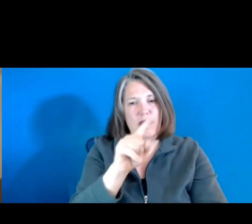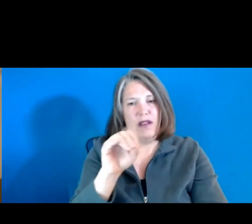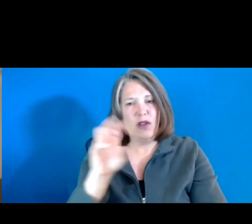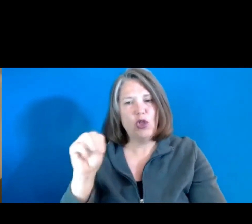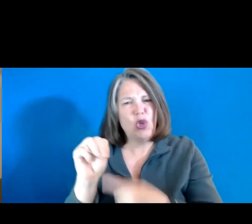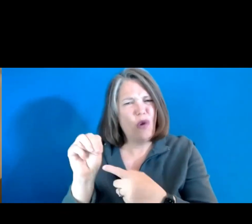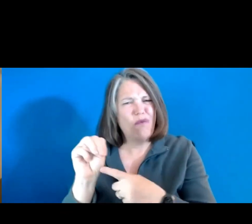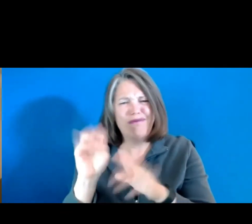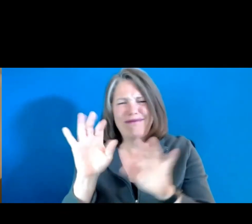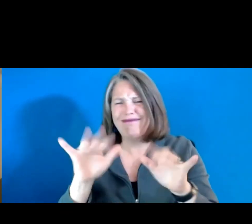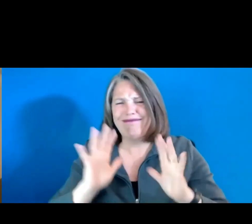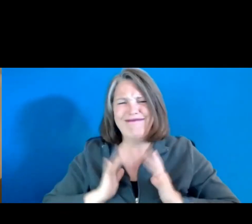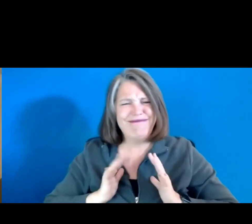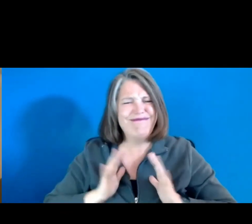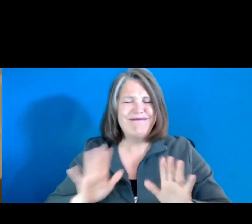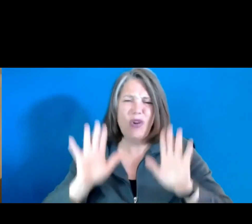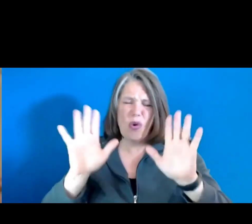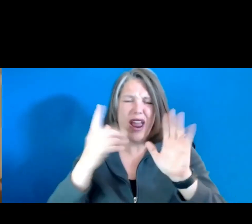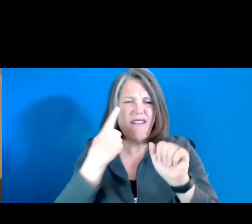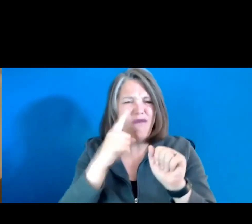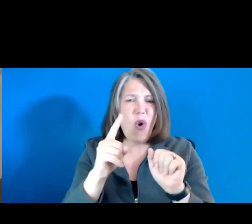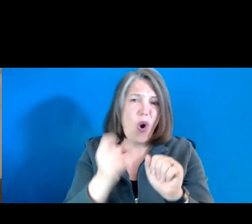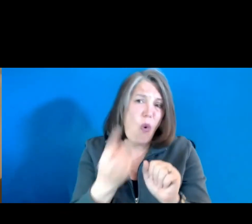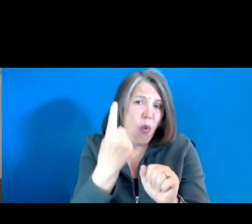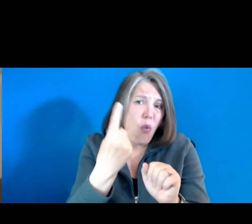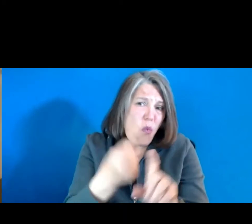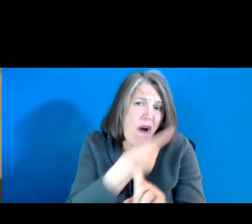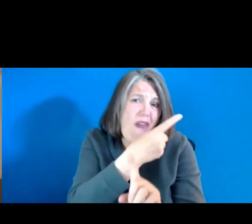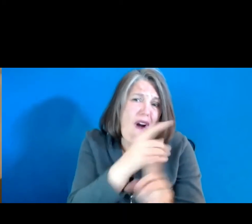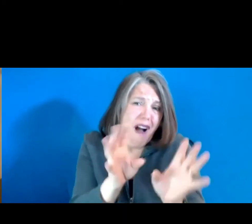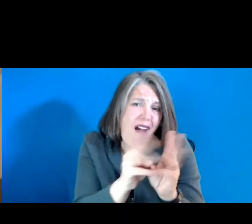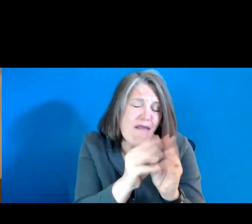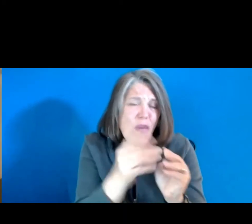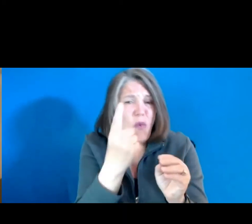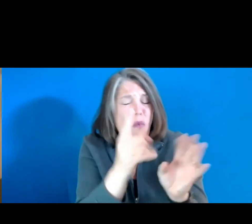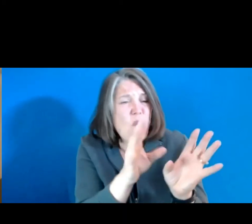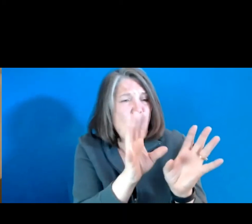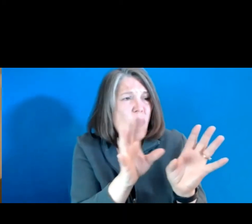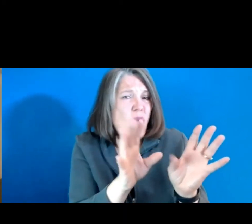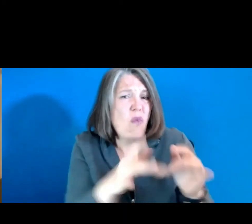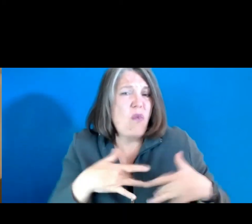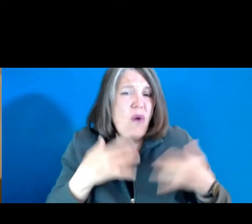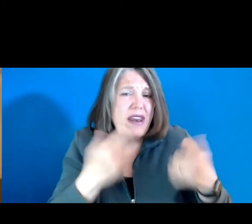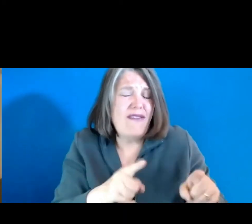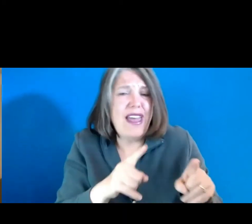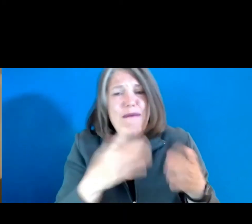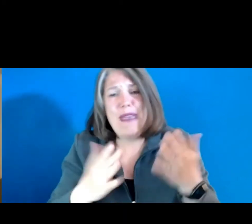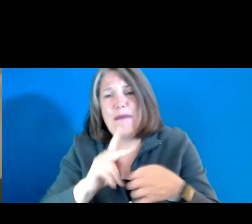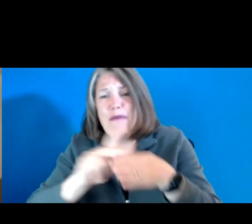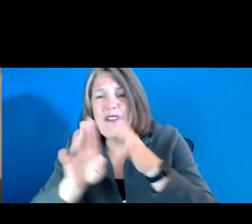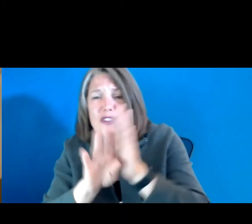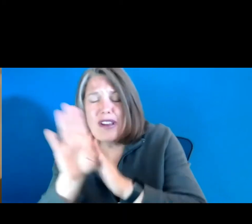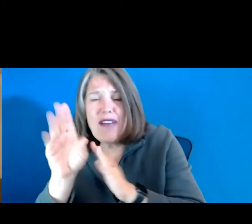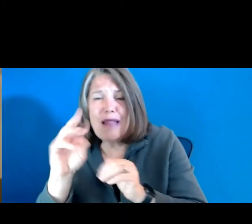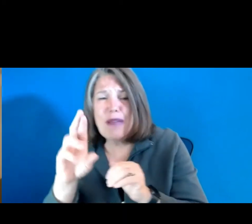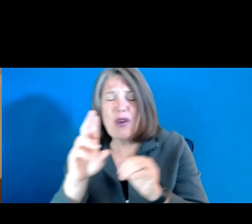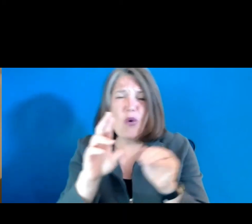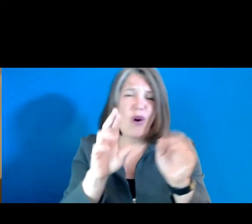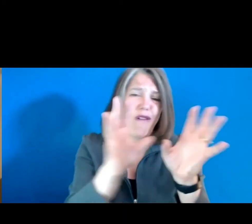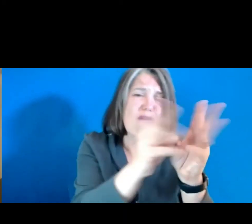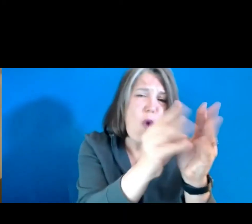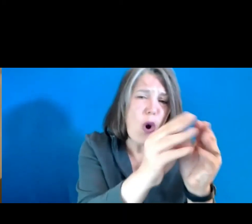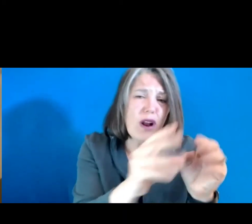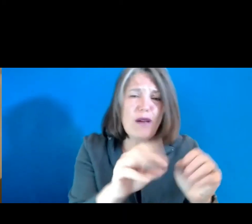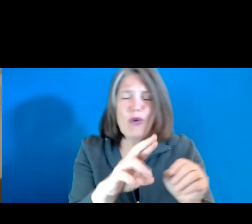for one-offs, one event that you might attend, a professional development, or one of our forums, or